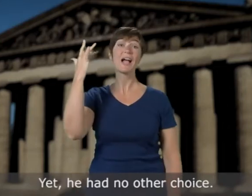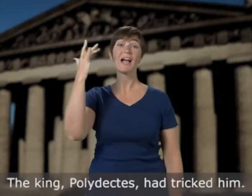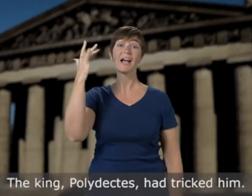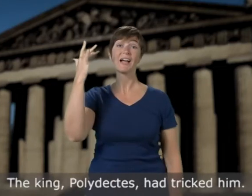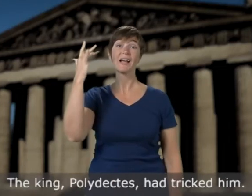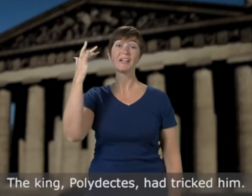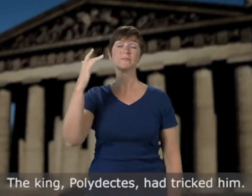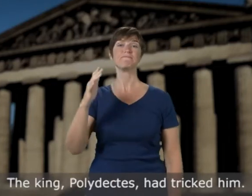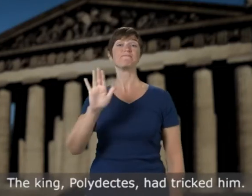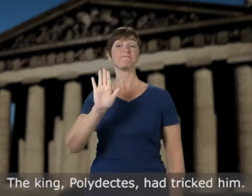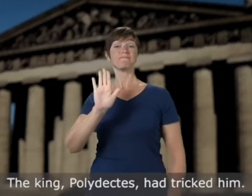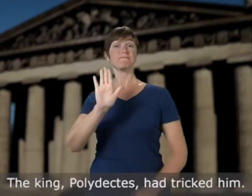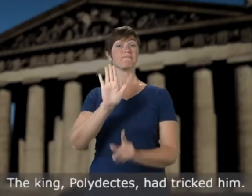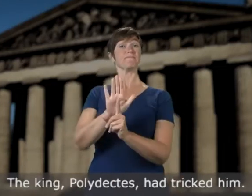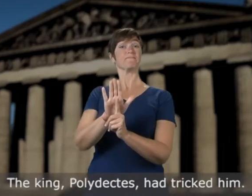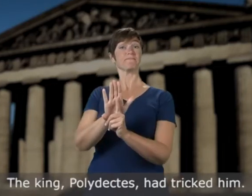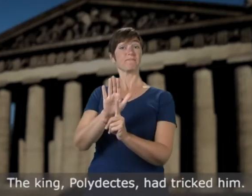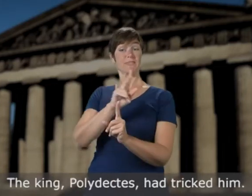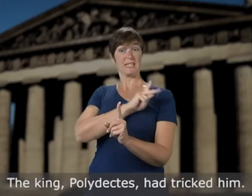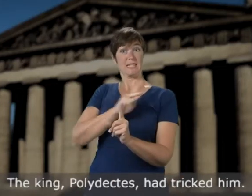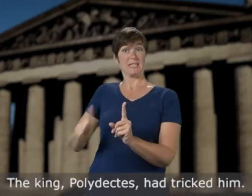The king, Polydictes